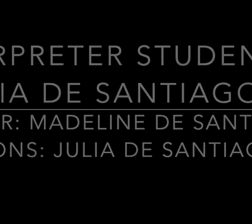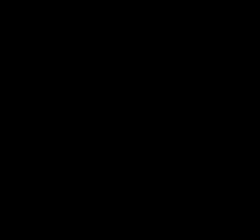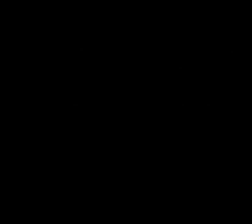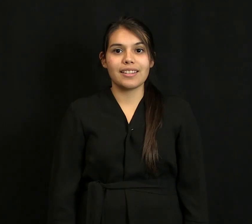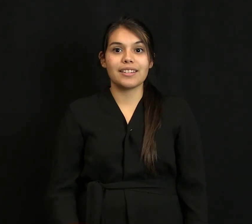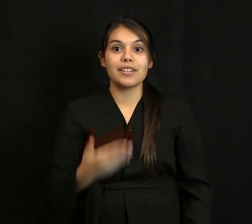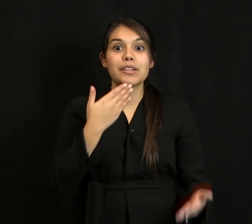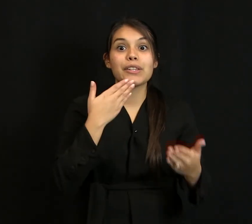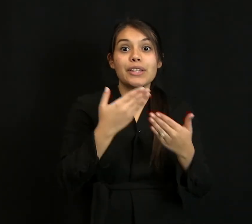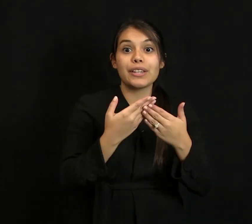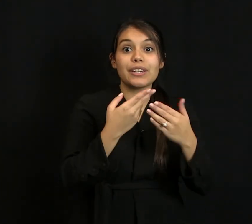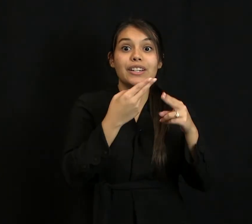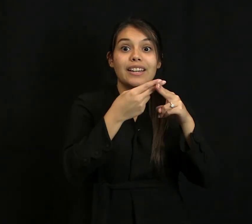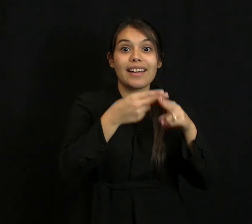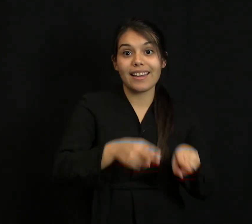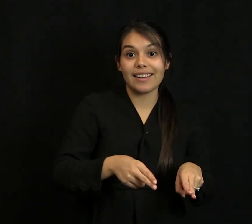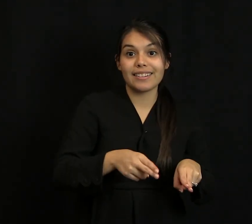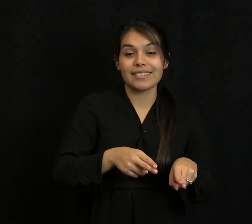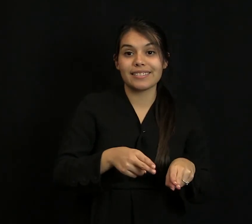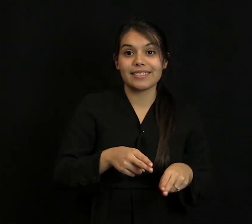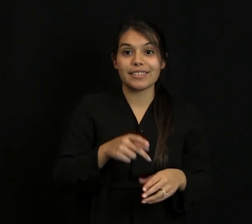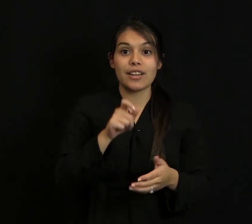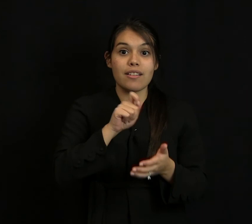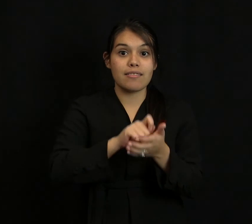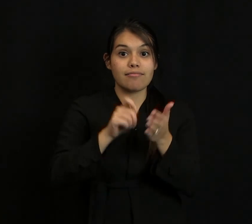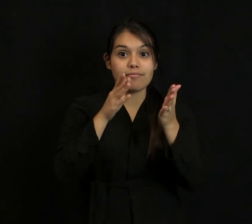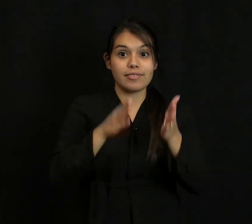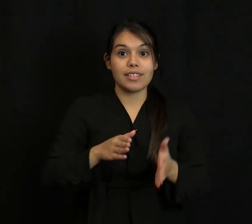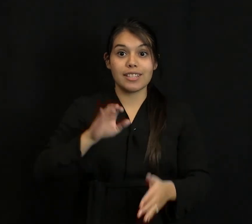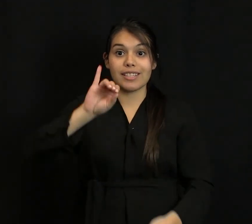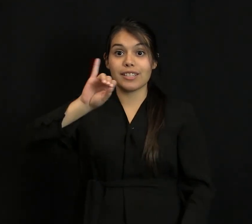The Good Egg by Jory John and Pete Oswald